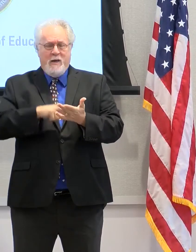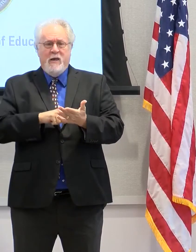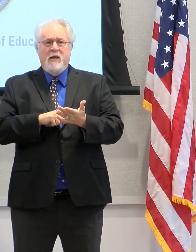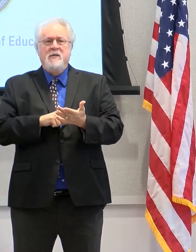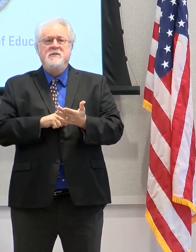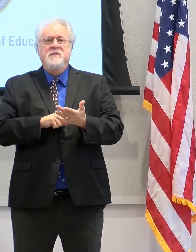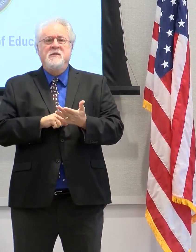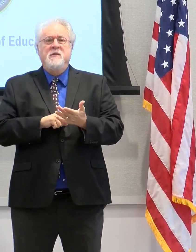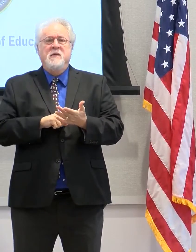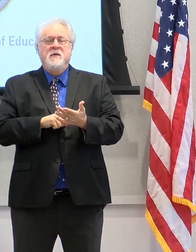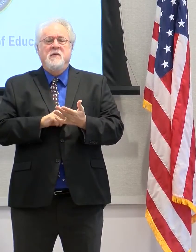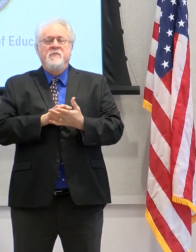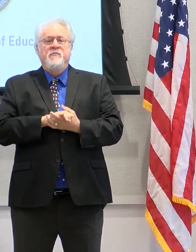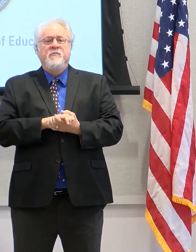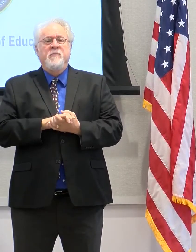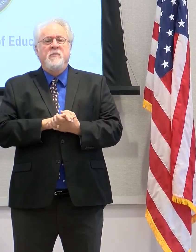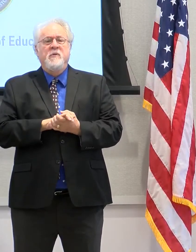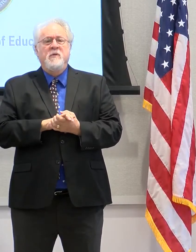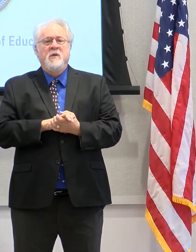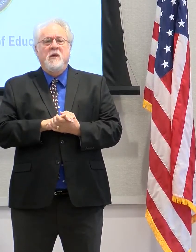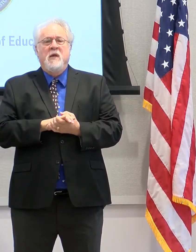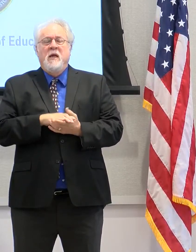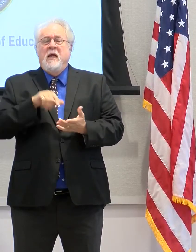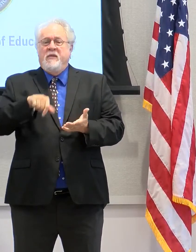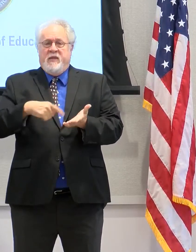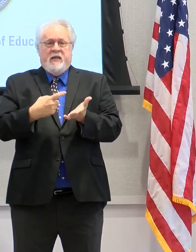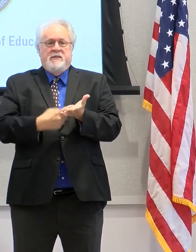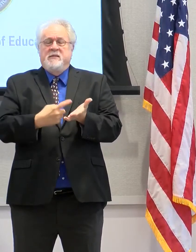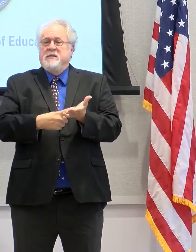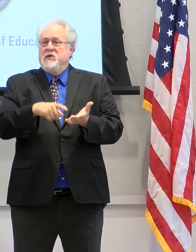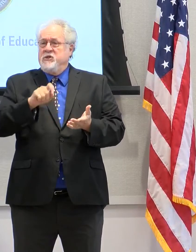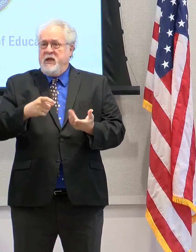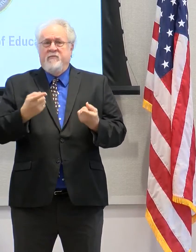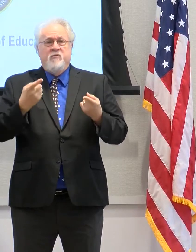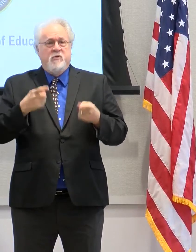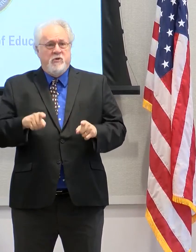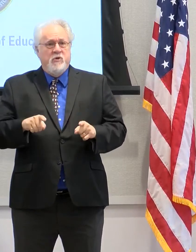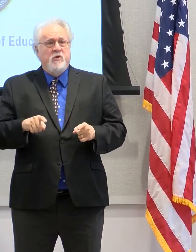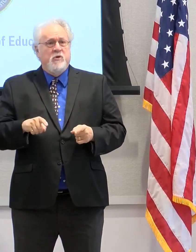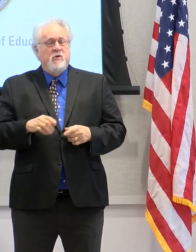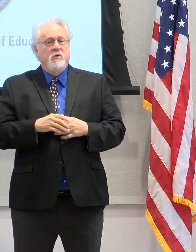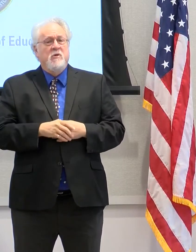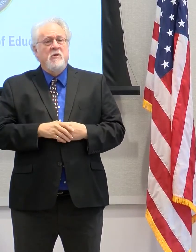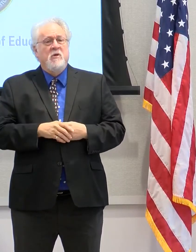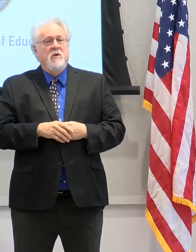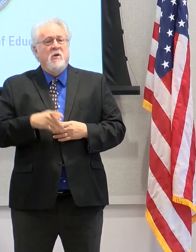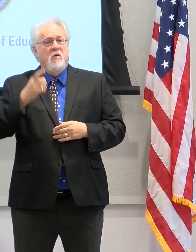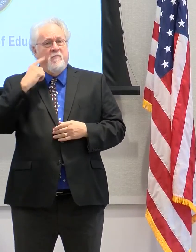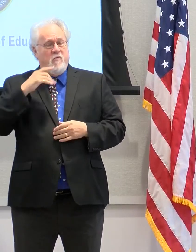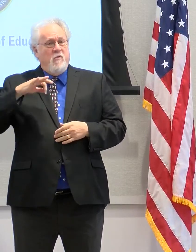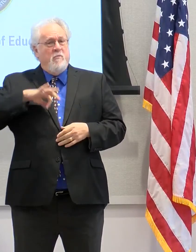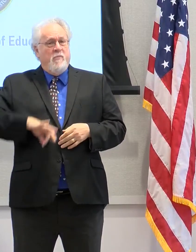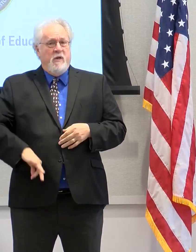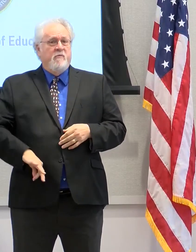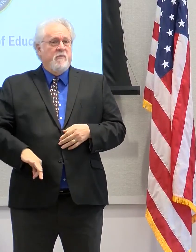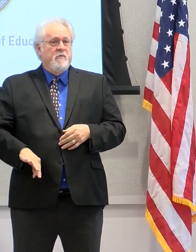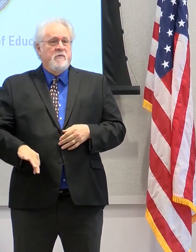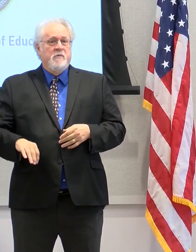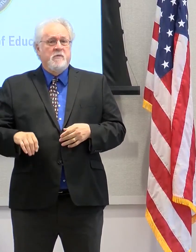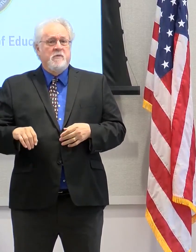these discussions have to take place for the betterment of